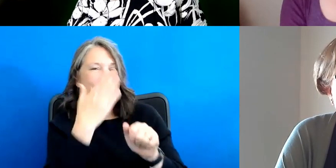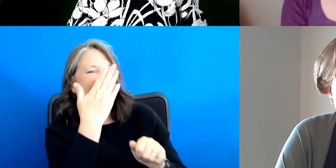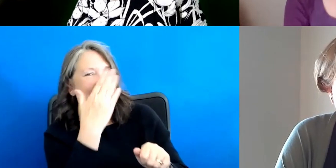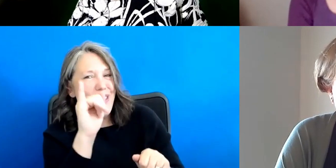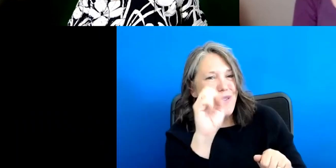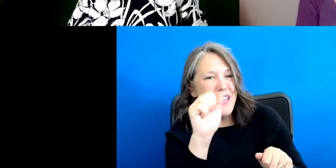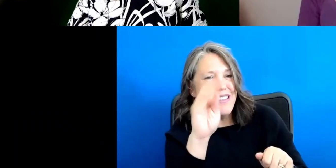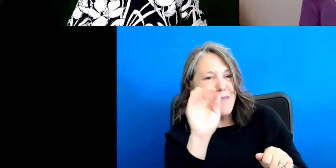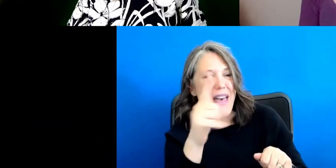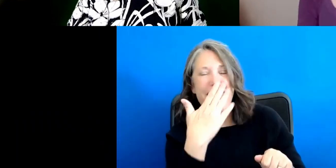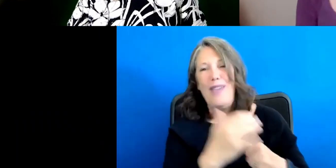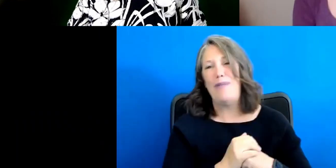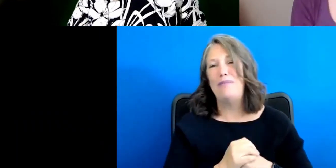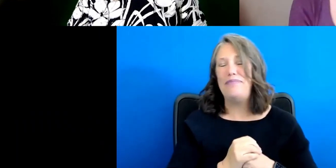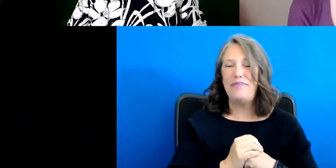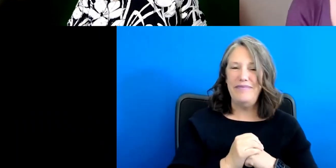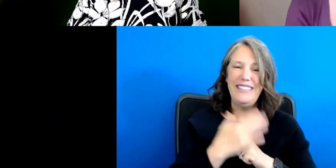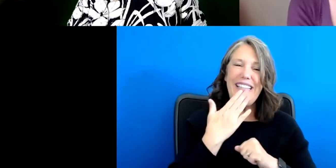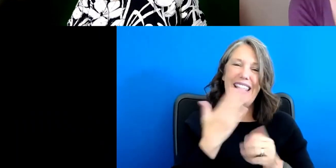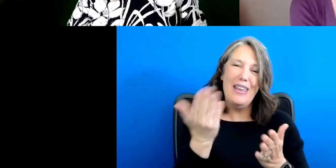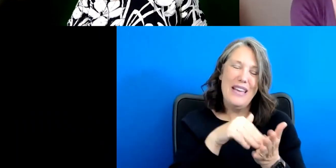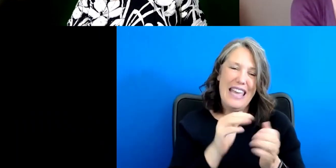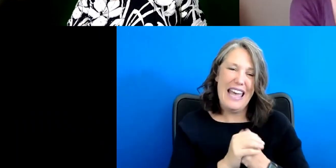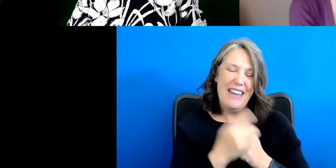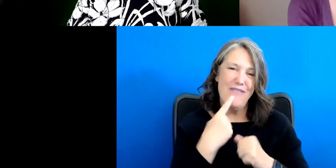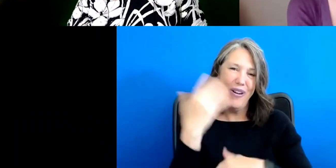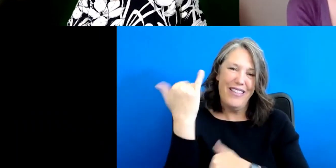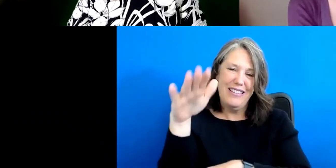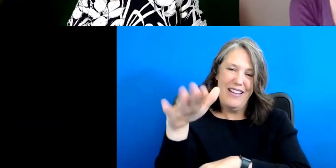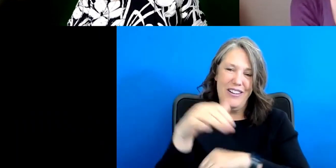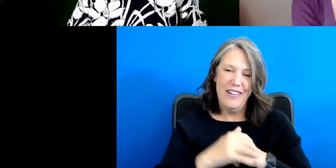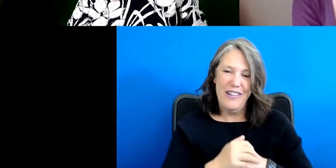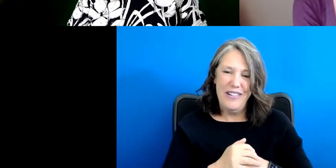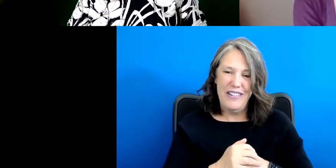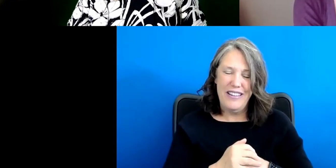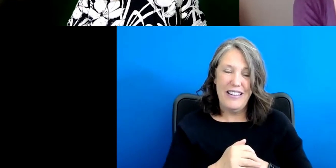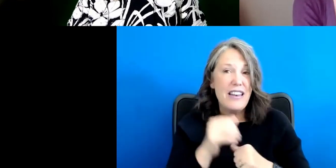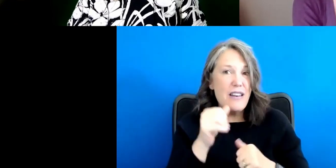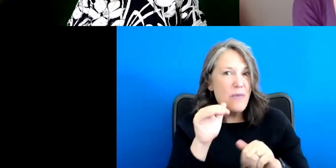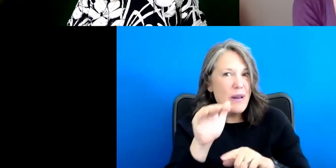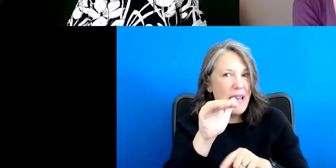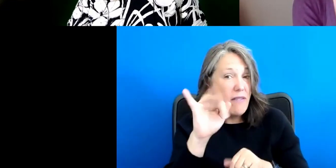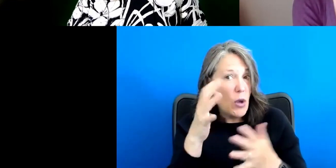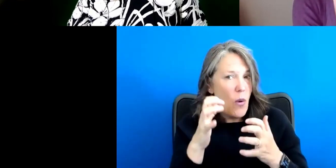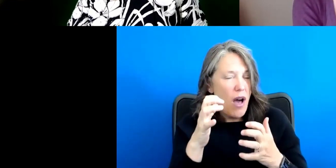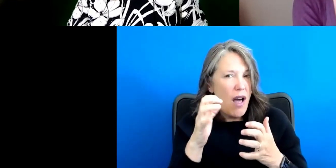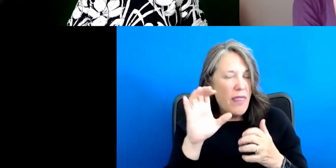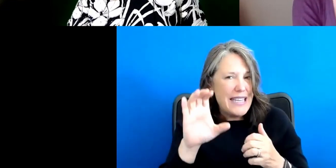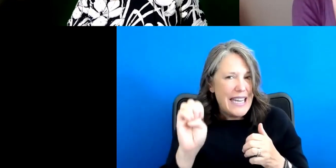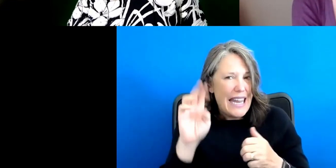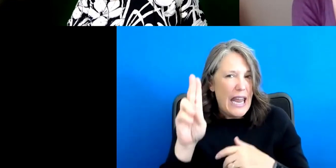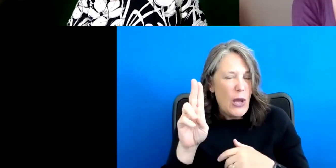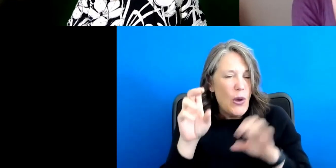Isabelle. Thank you. Yes. Thank you again, Isabelle, for this afternoon, reminding everybody that if you want to earn those CRC CEUs,